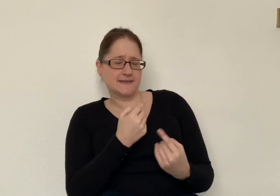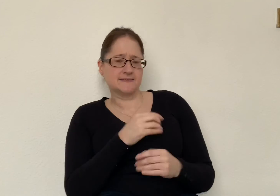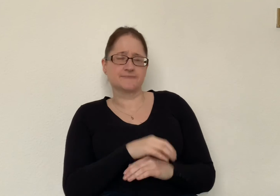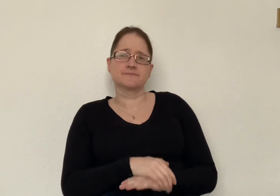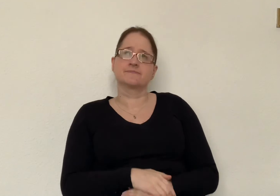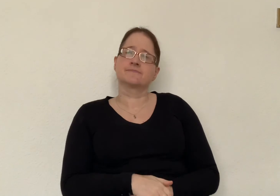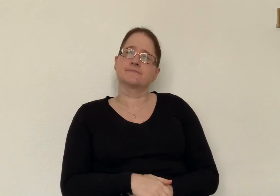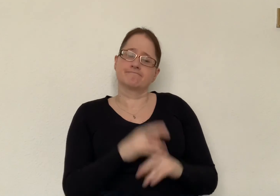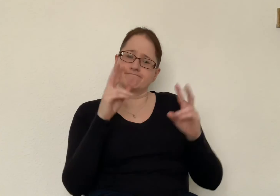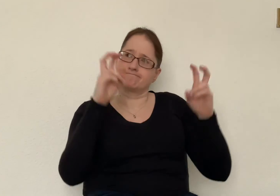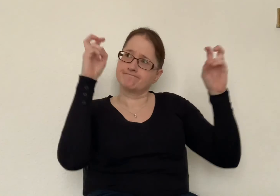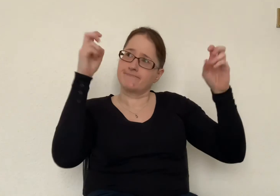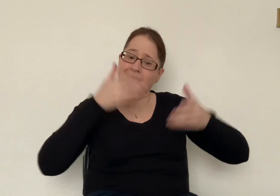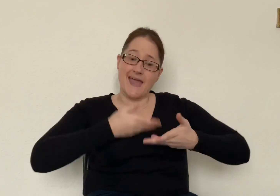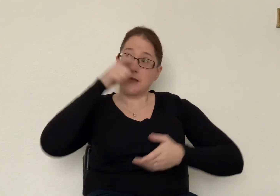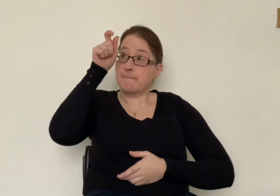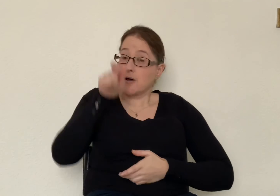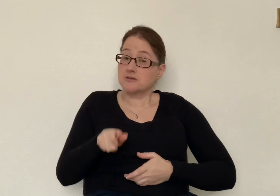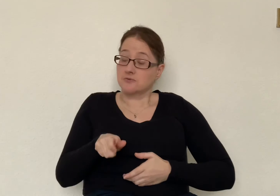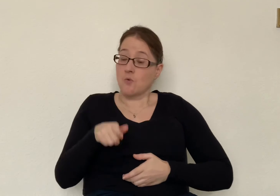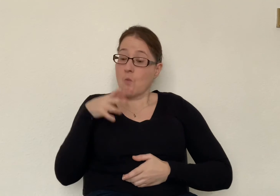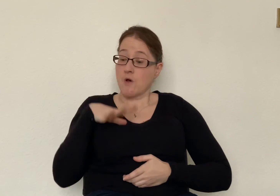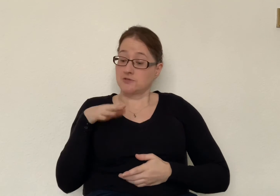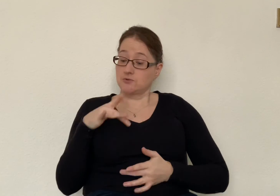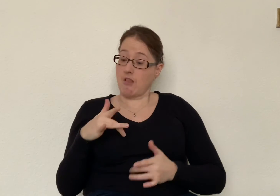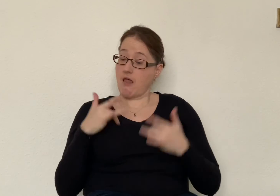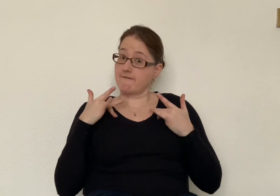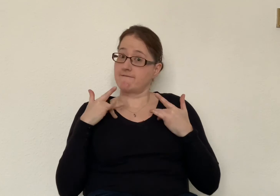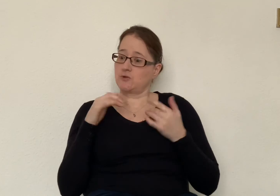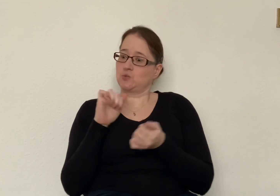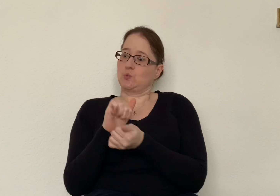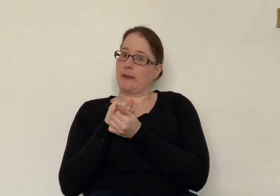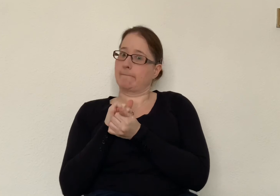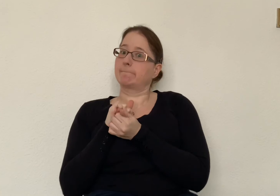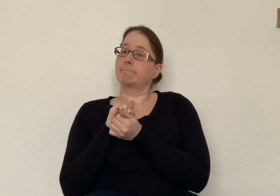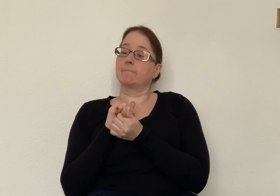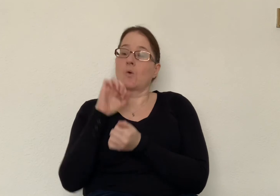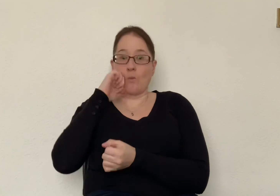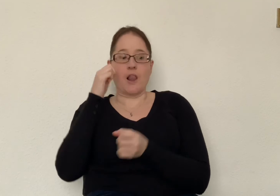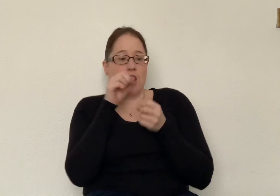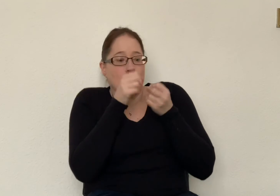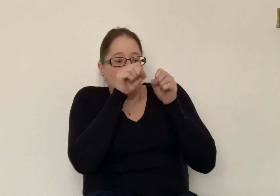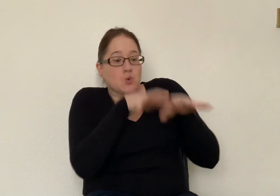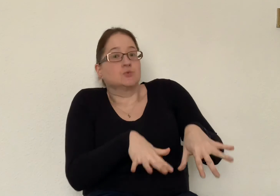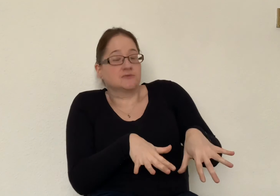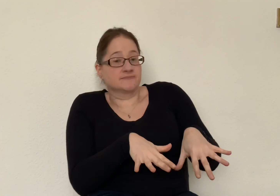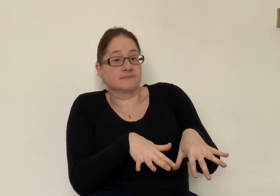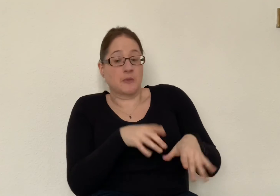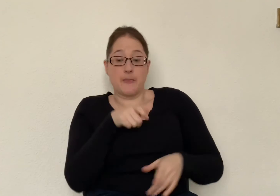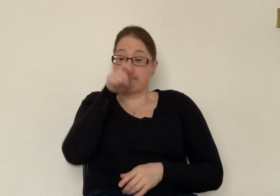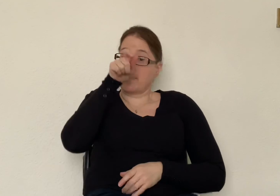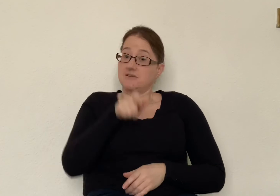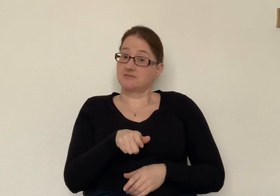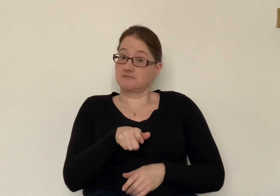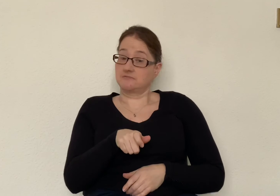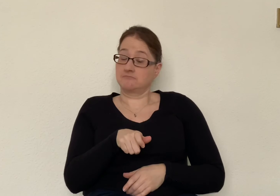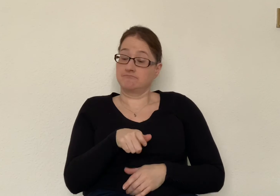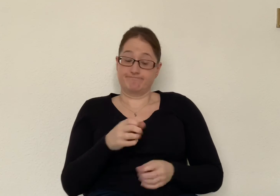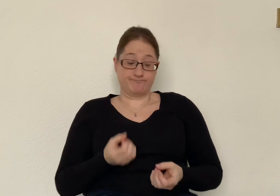any person that wants to keep their own life will lose it any person that gives up